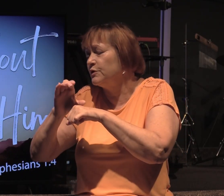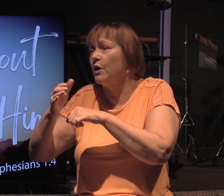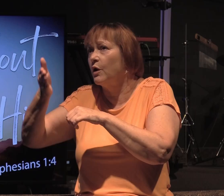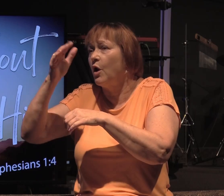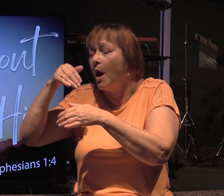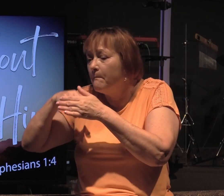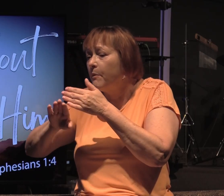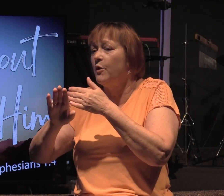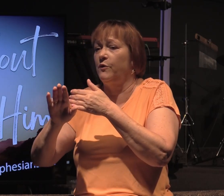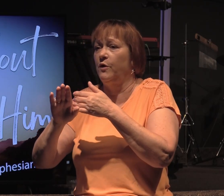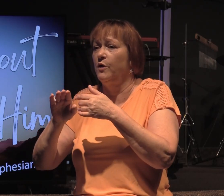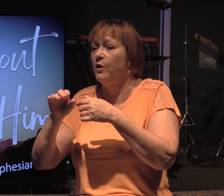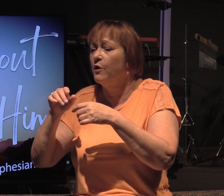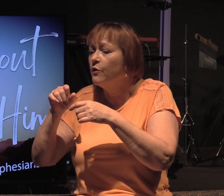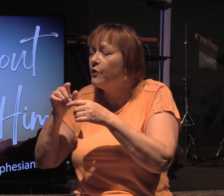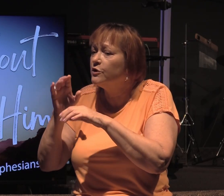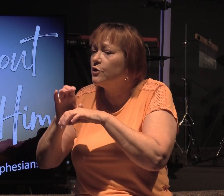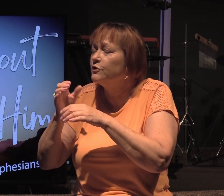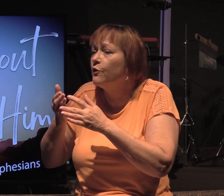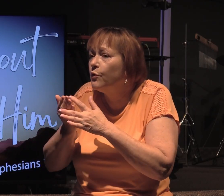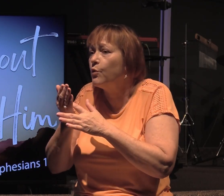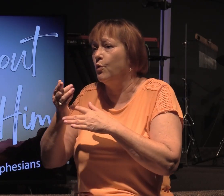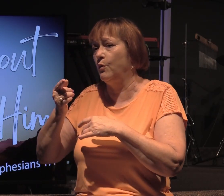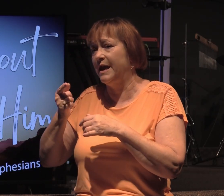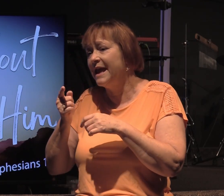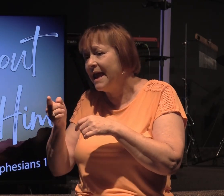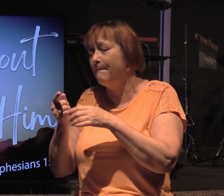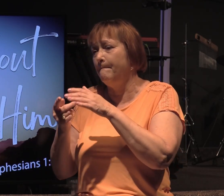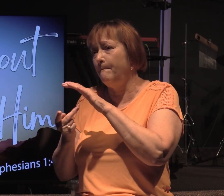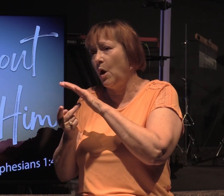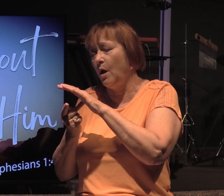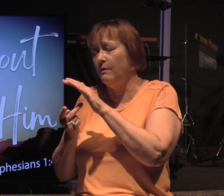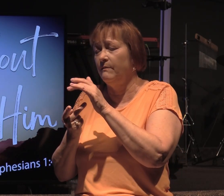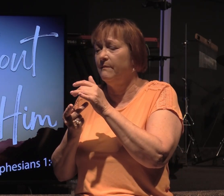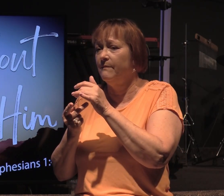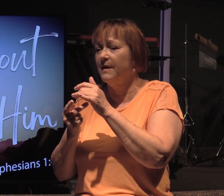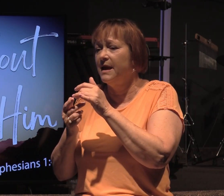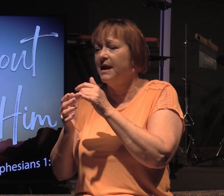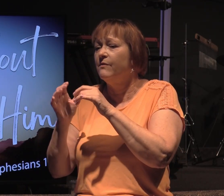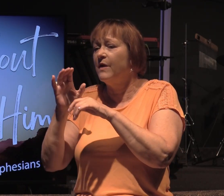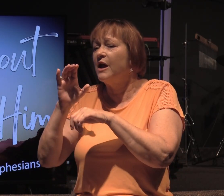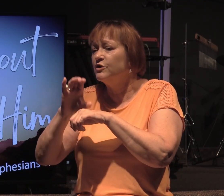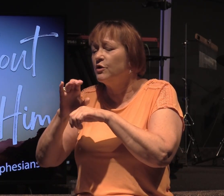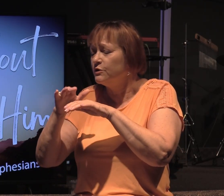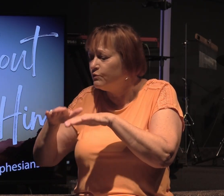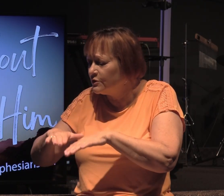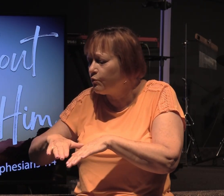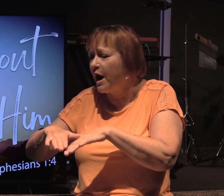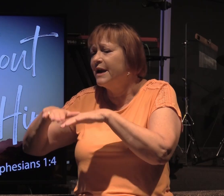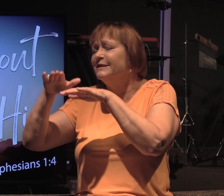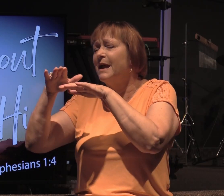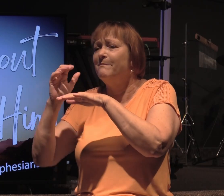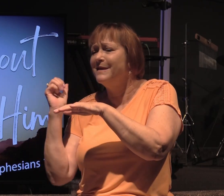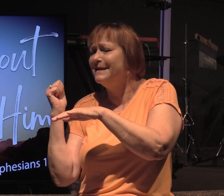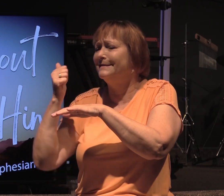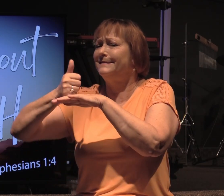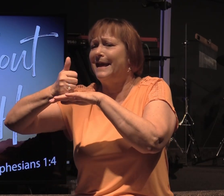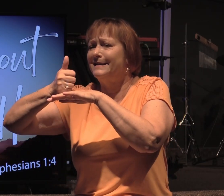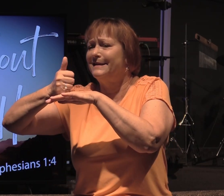birthed the church through him. He raised up that church. He sent the